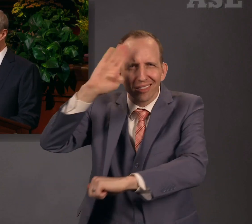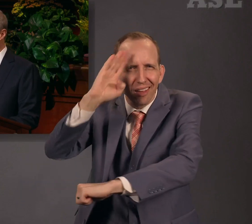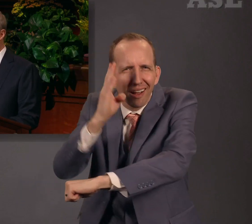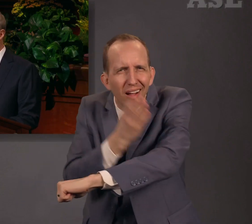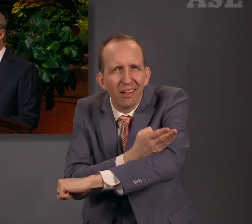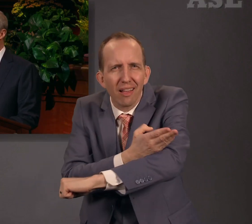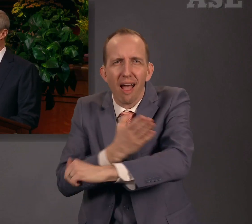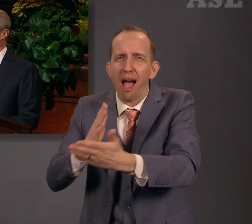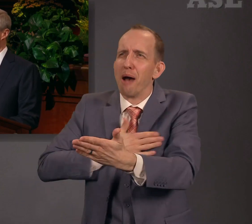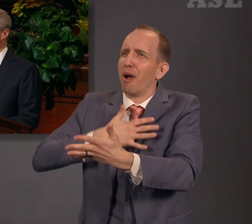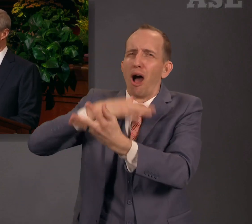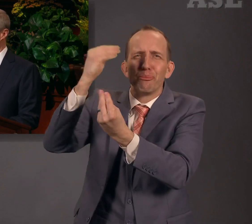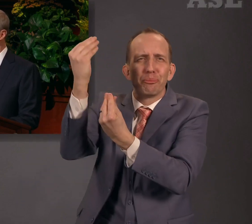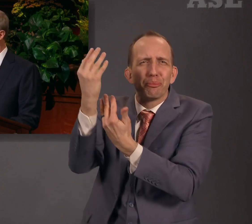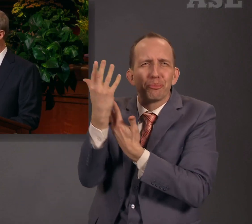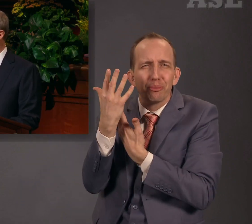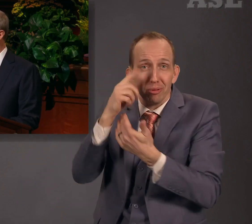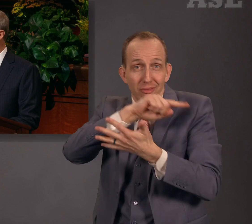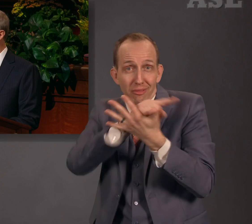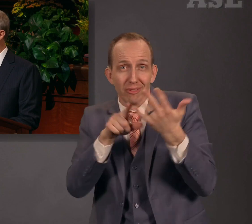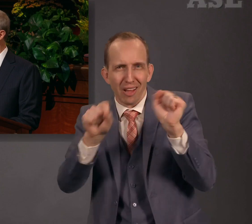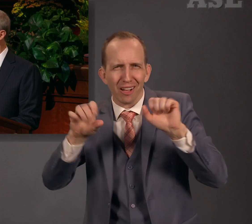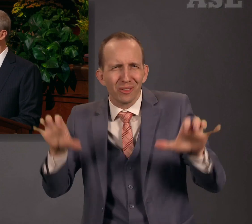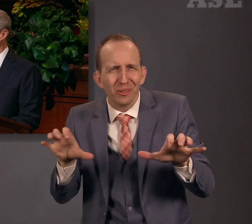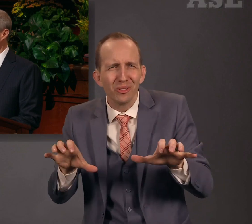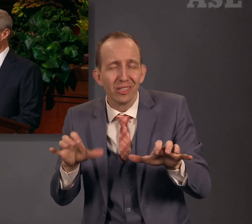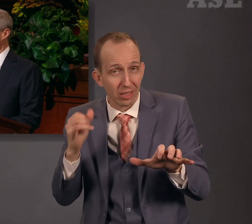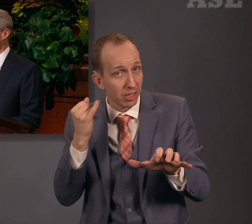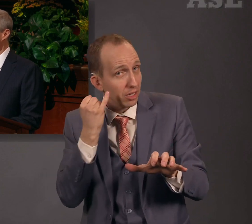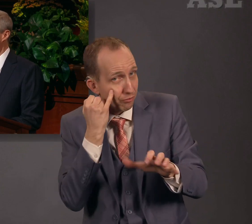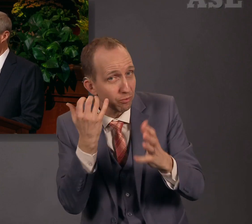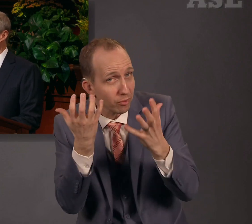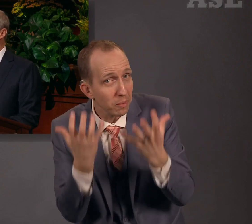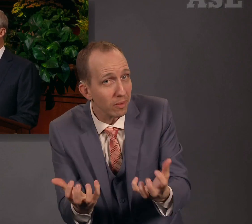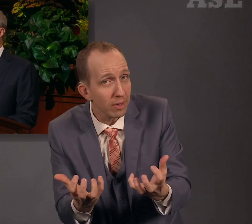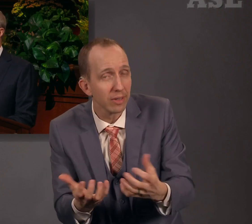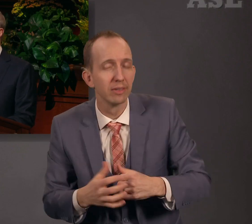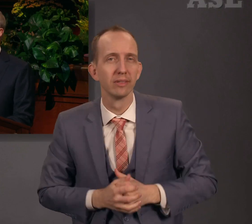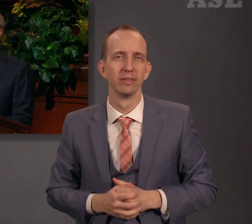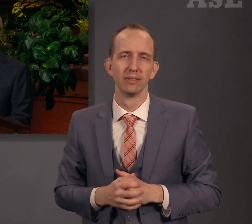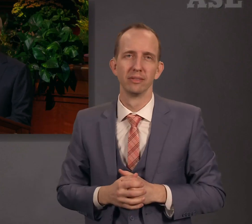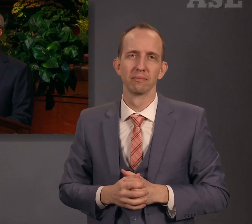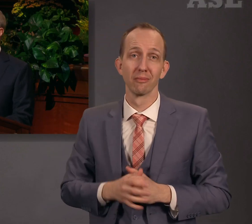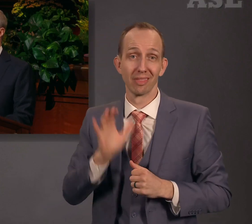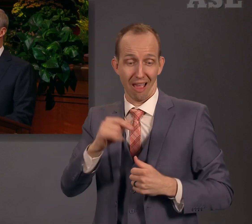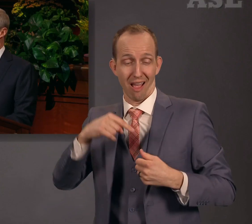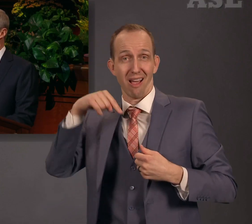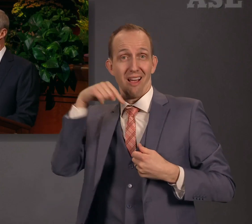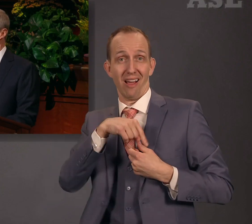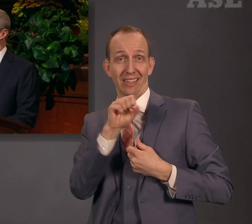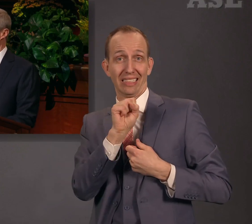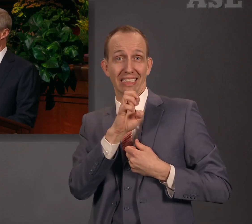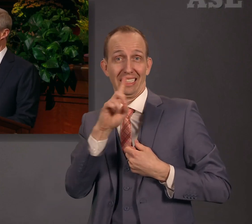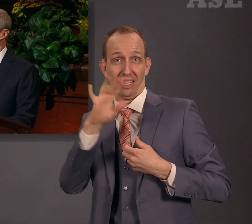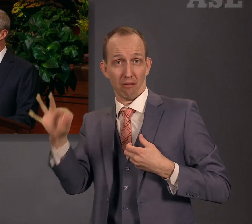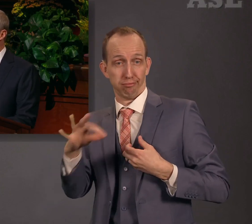ye do, if ye will. The seed we should strive to plant in our hearts is the word,